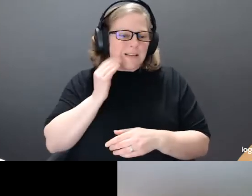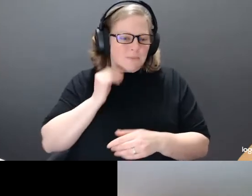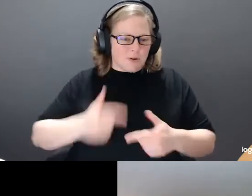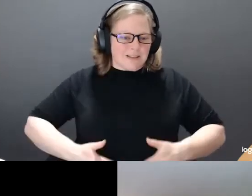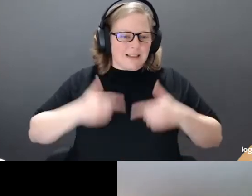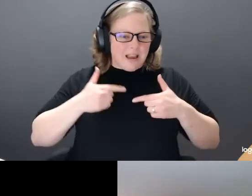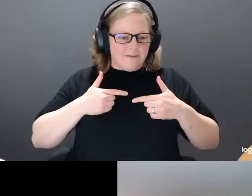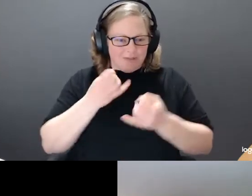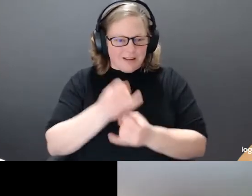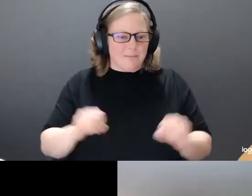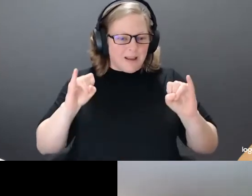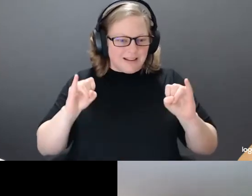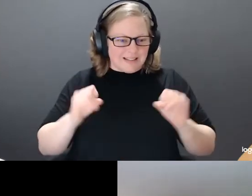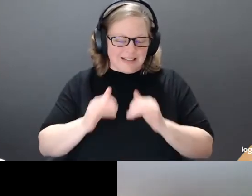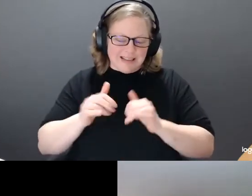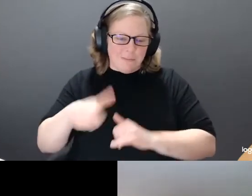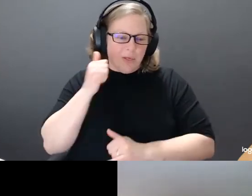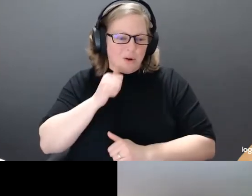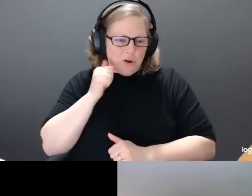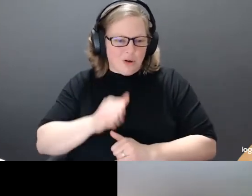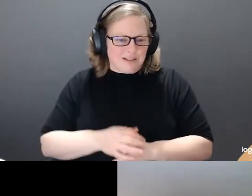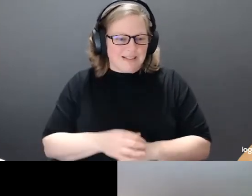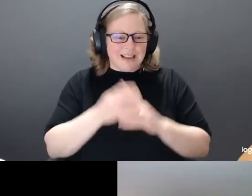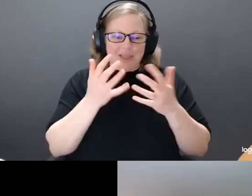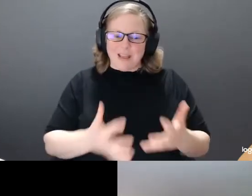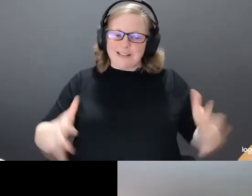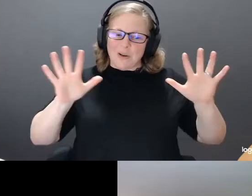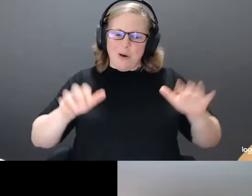And that's all. The rest is in the book. Thank you.